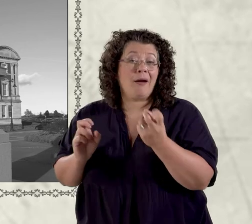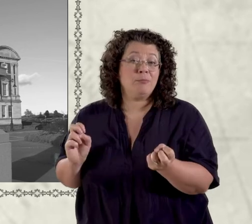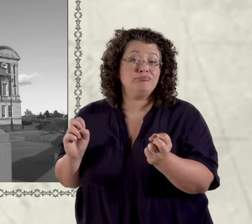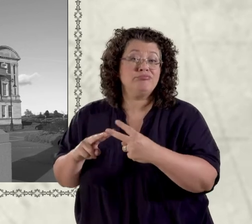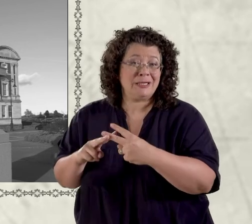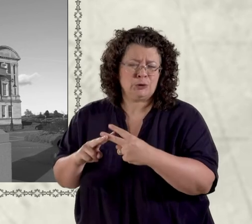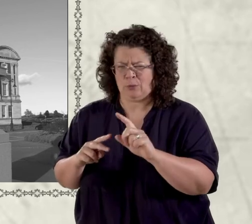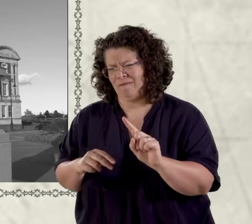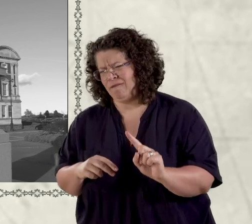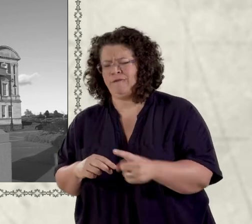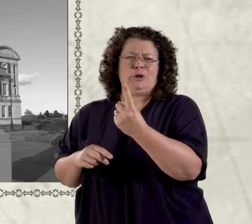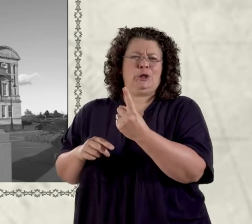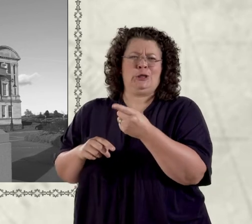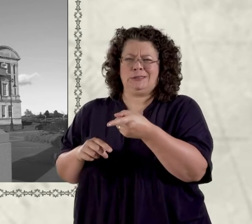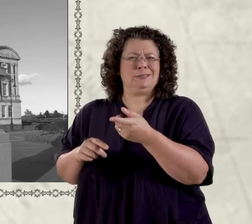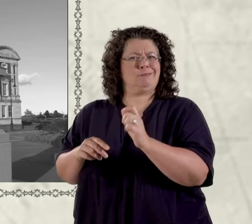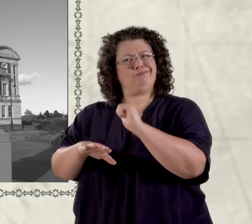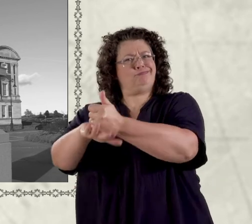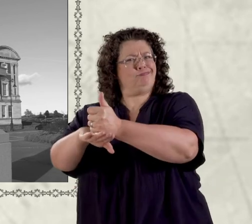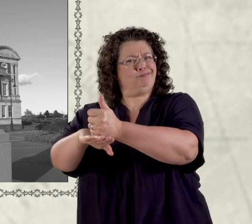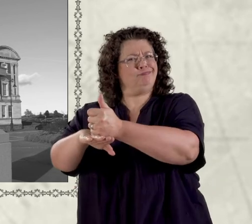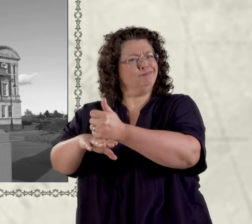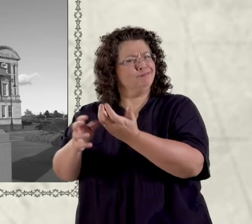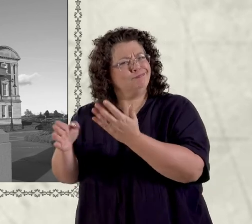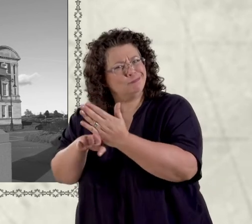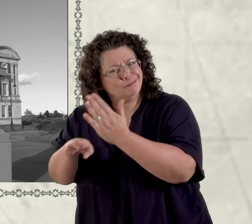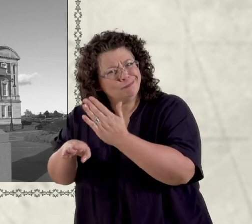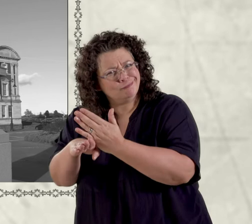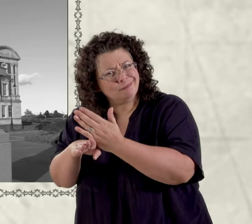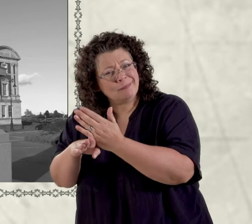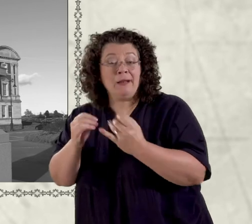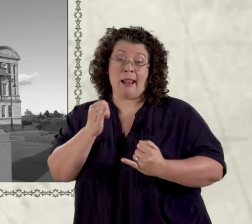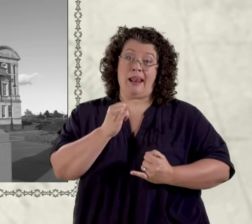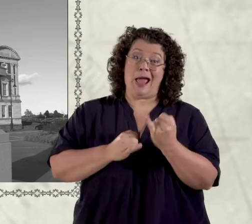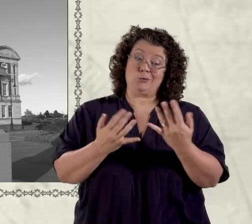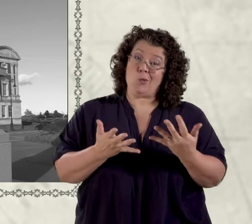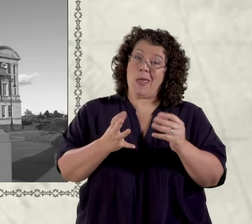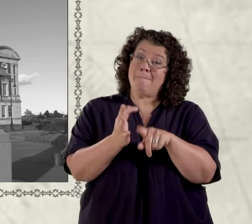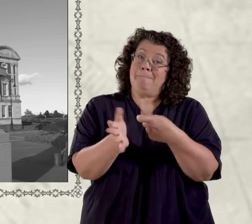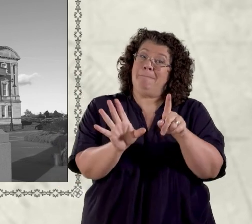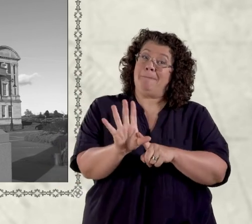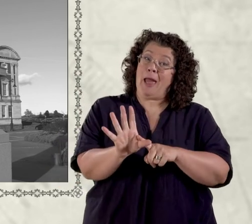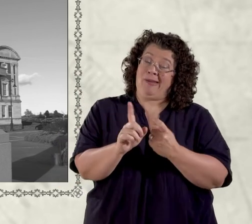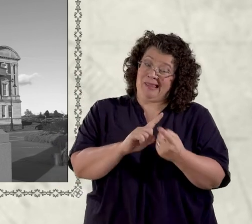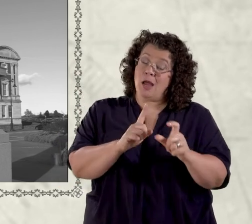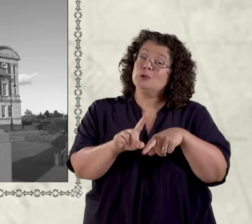venture and another one down in barry near the docks my last venture